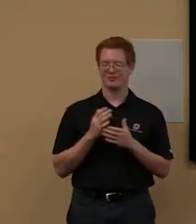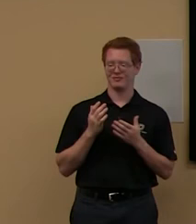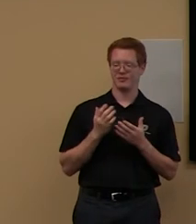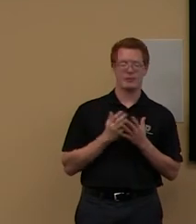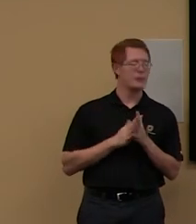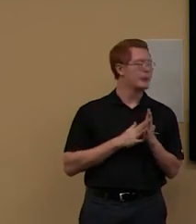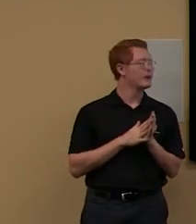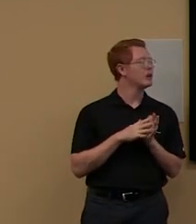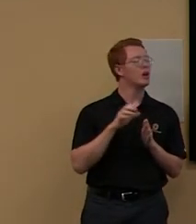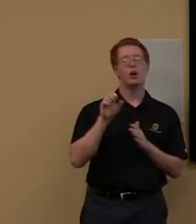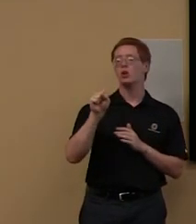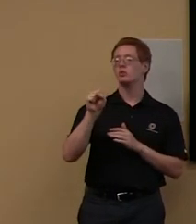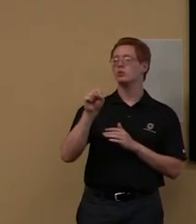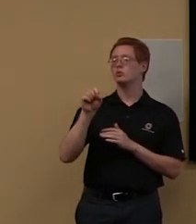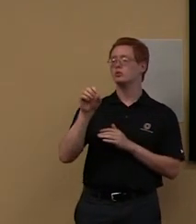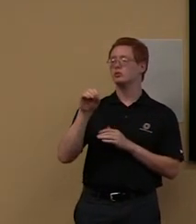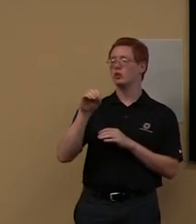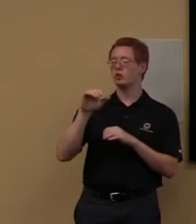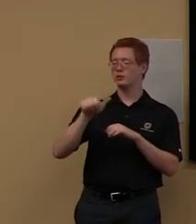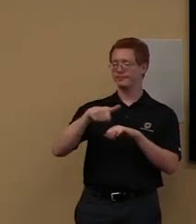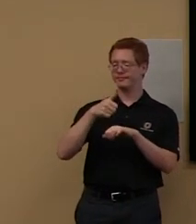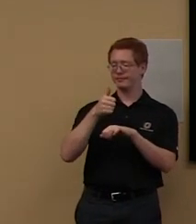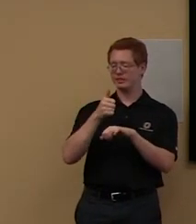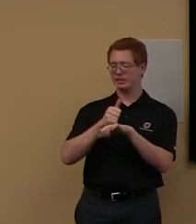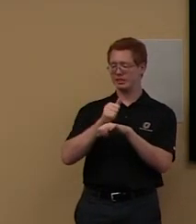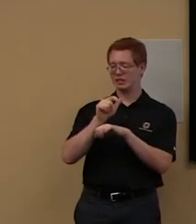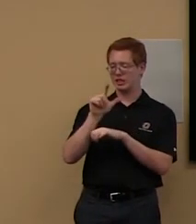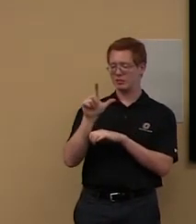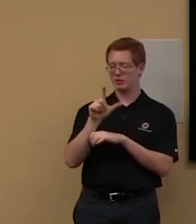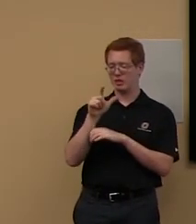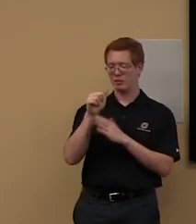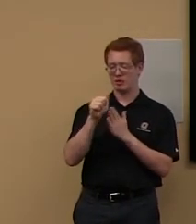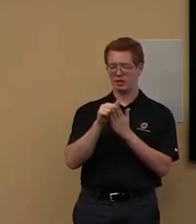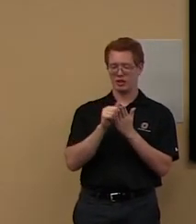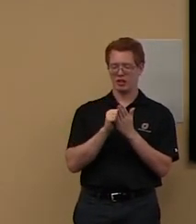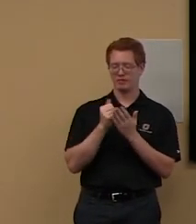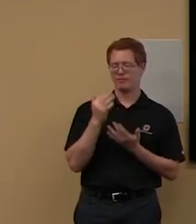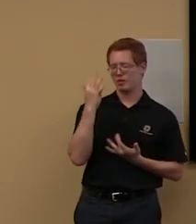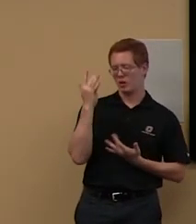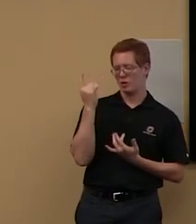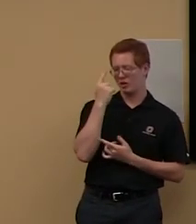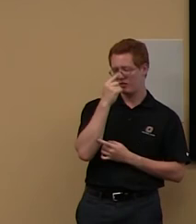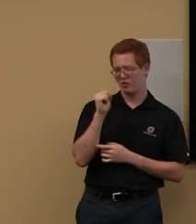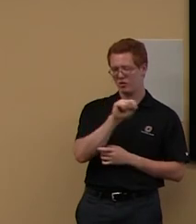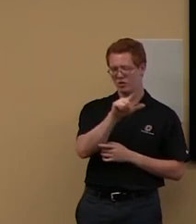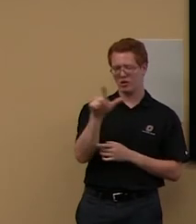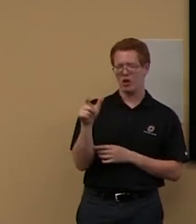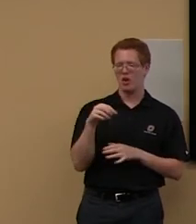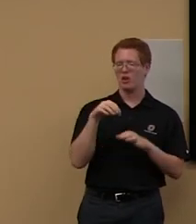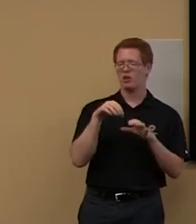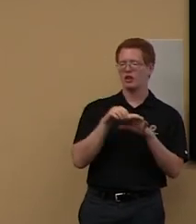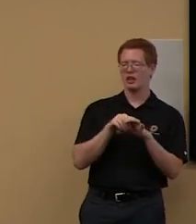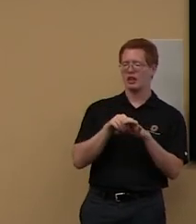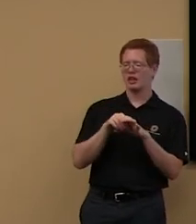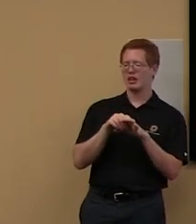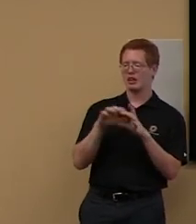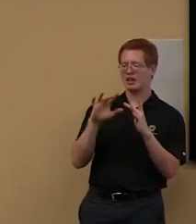so to set up your library account, and I'll wait until everybody is in a browser.